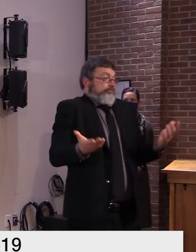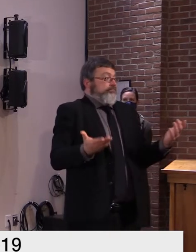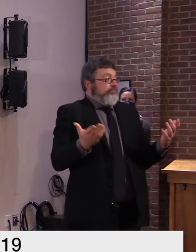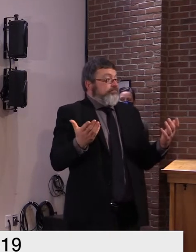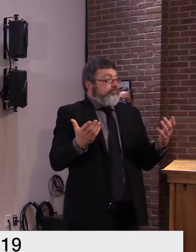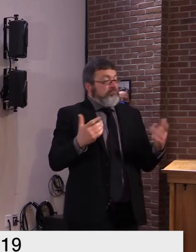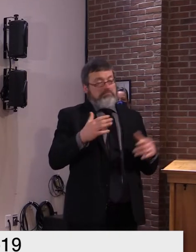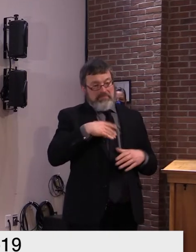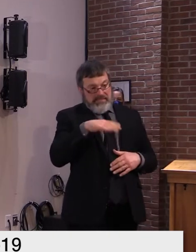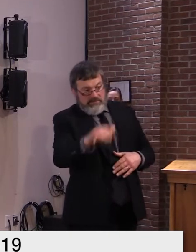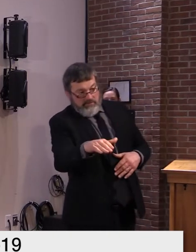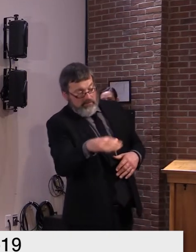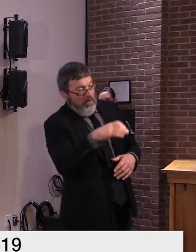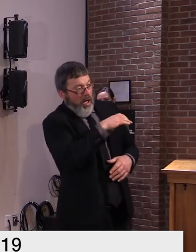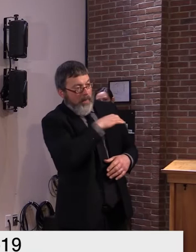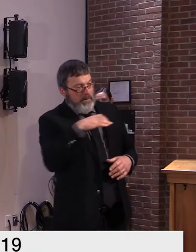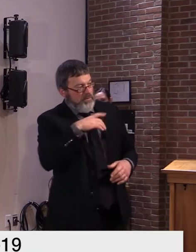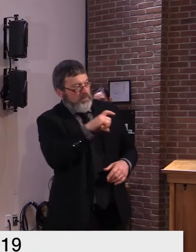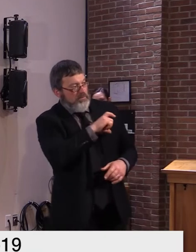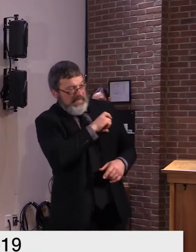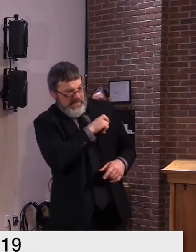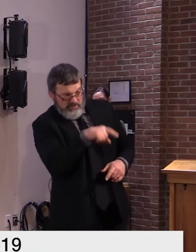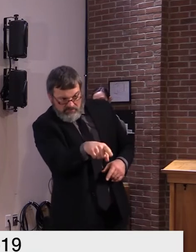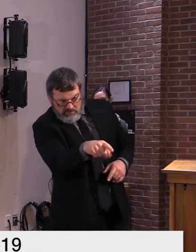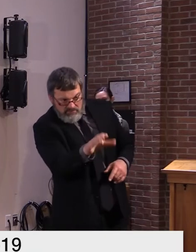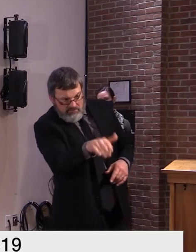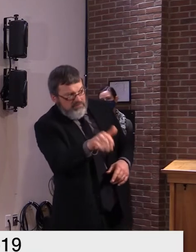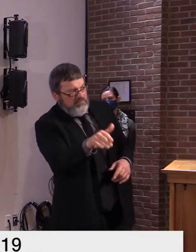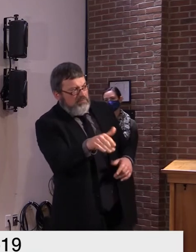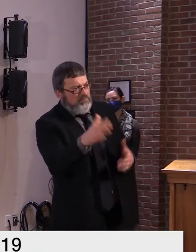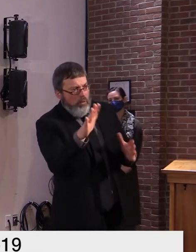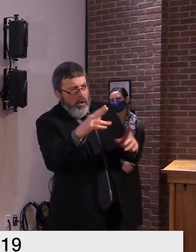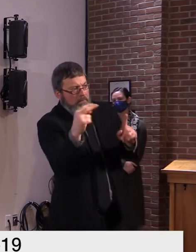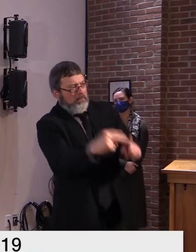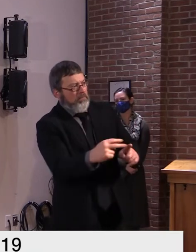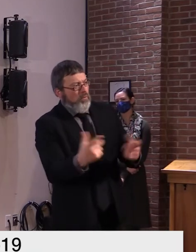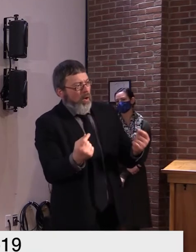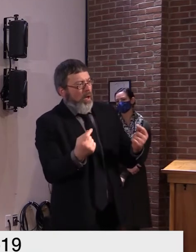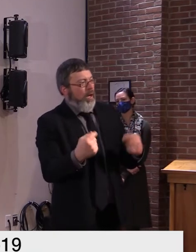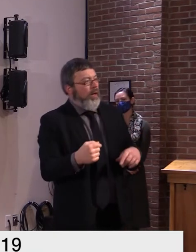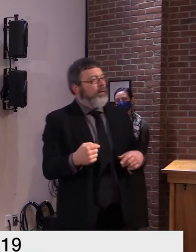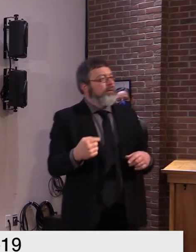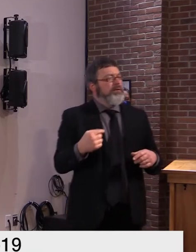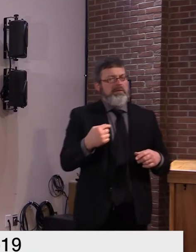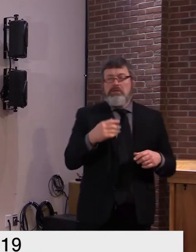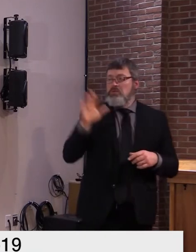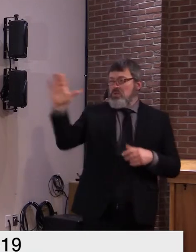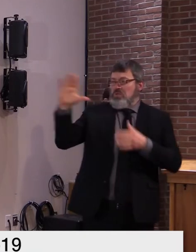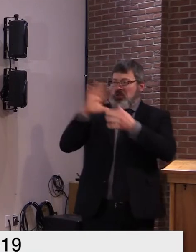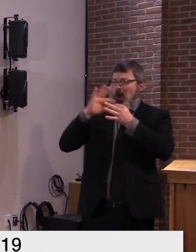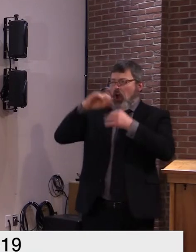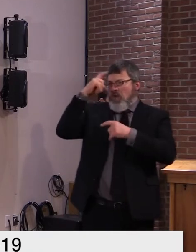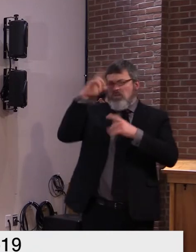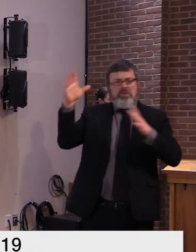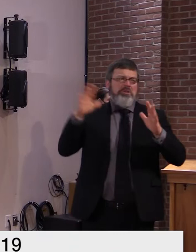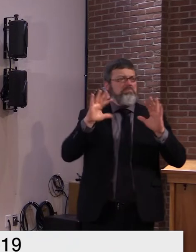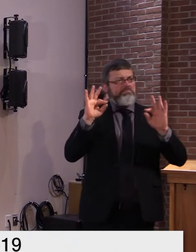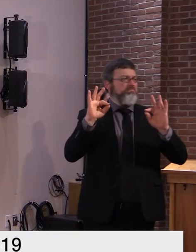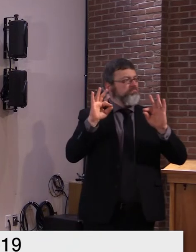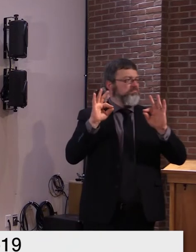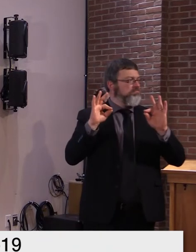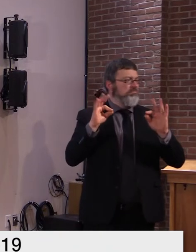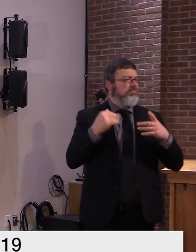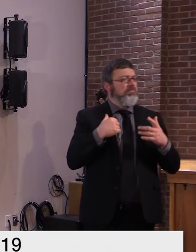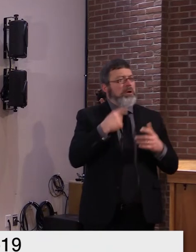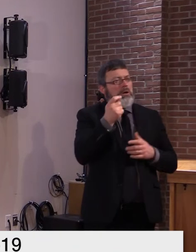a very little governor i think uh you and secretary carol covered most of it i would just add one piece which is that if uh if folks have